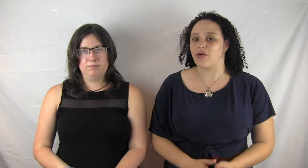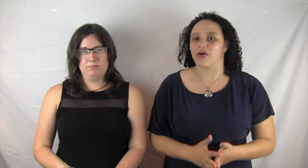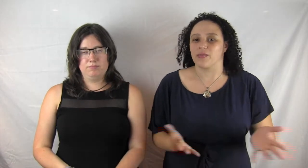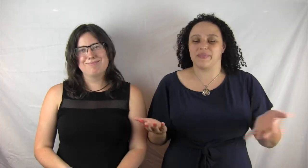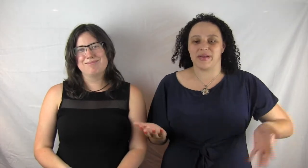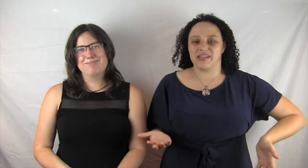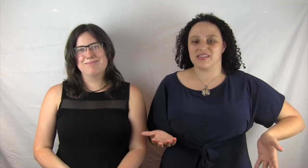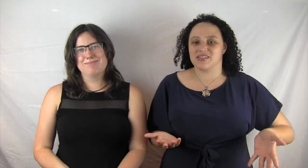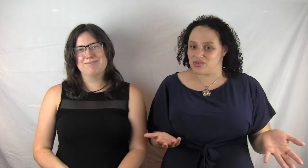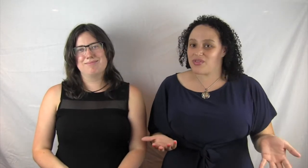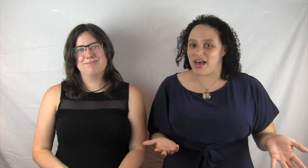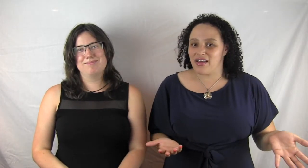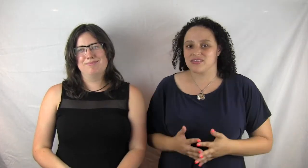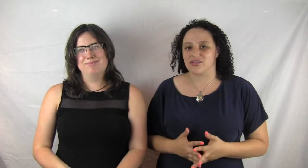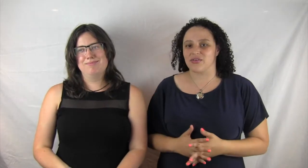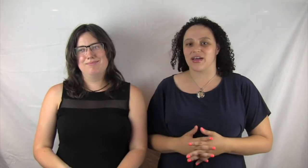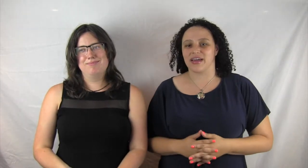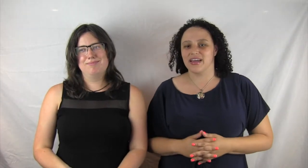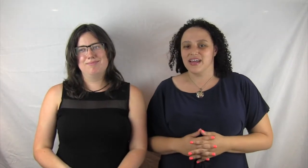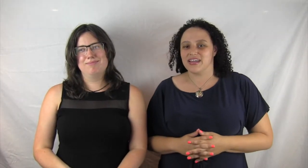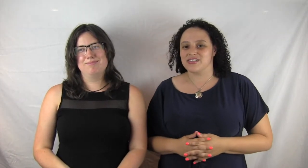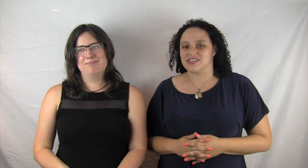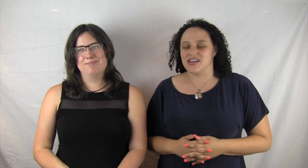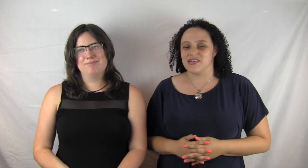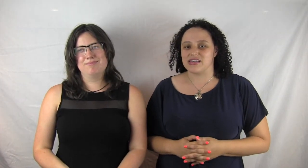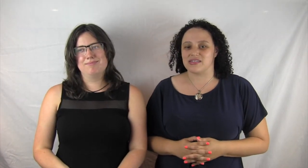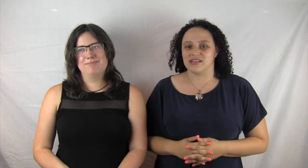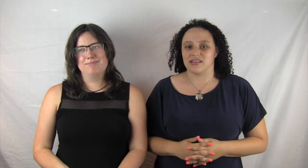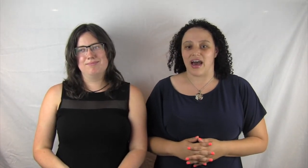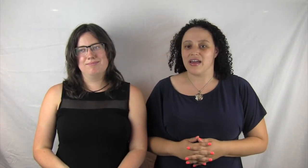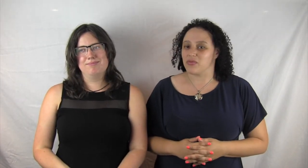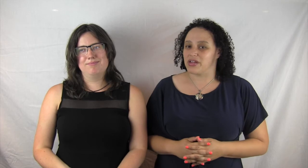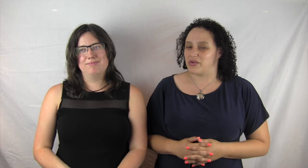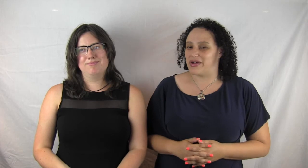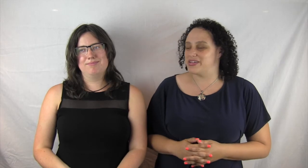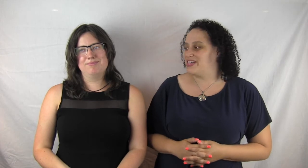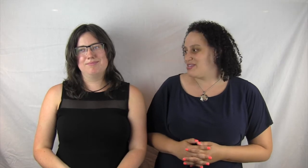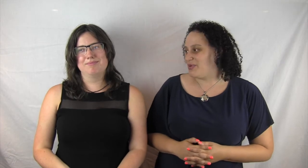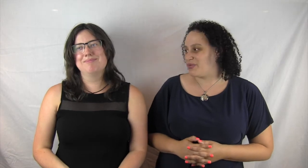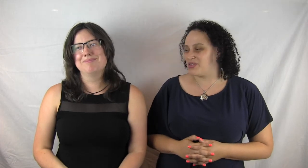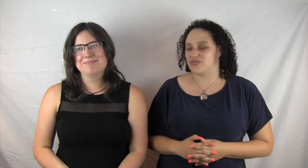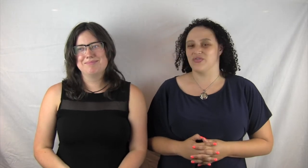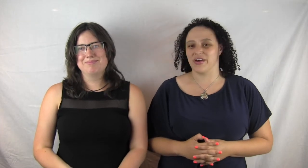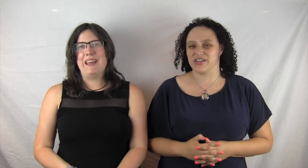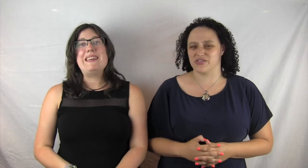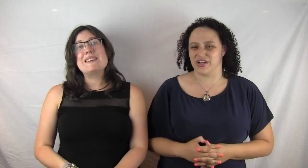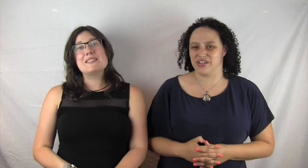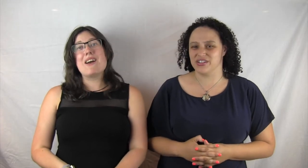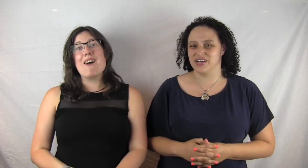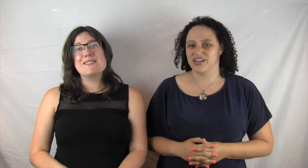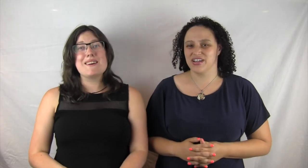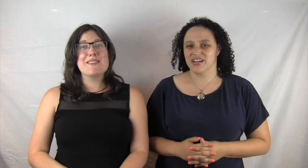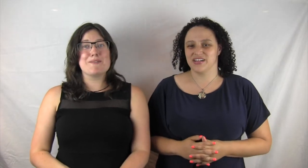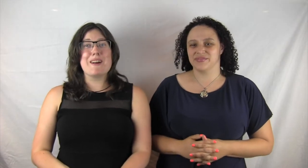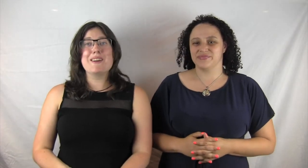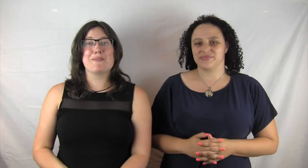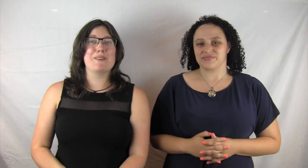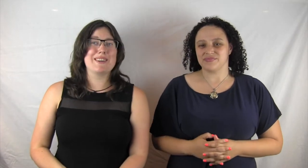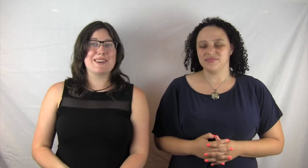Velcro. But he doesn't do that. So like, he's just kind of this guy running around in this book, which is very strange. And he gets knocked out of the running for like,